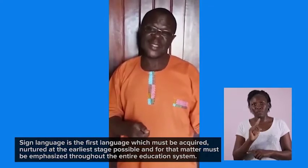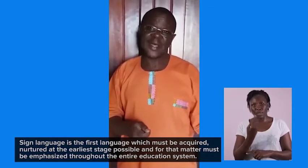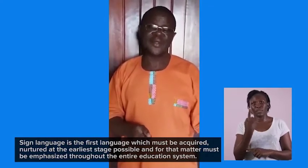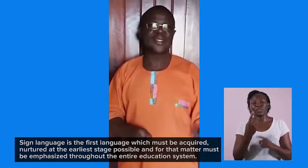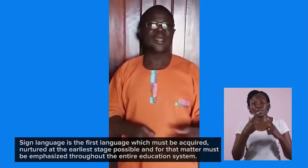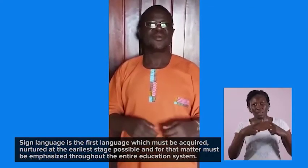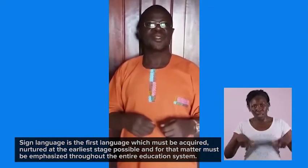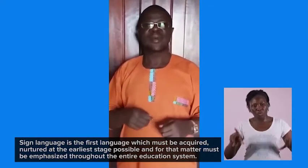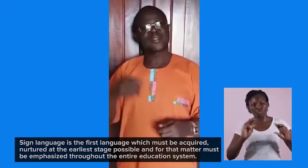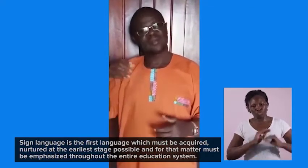language.